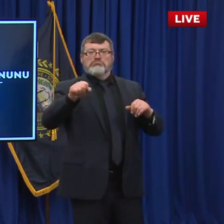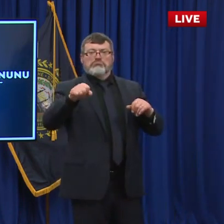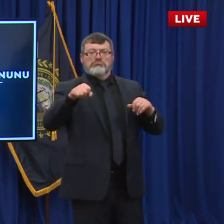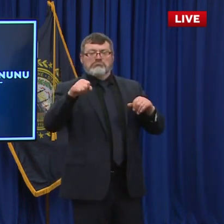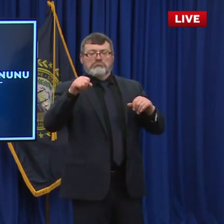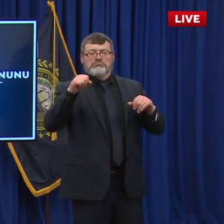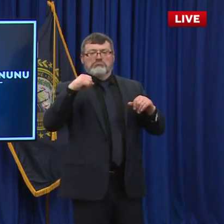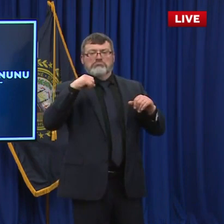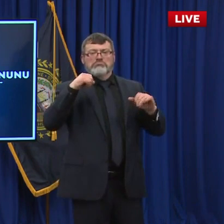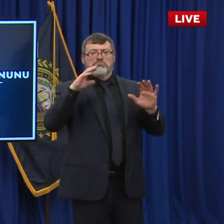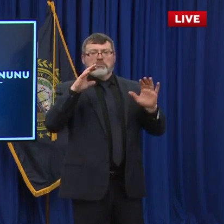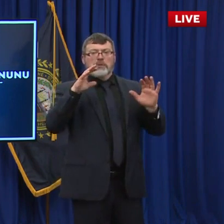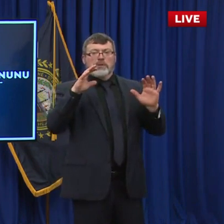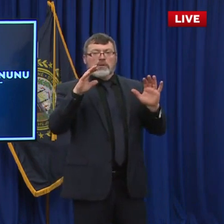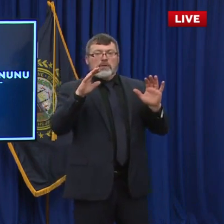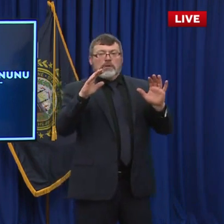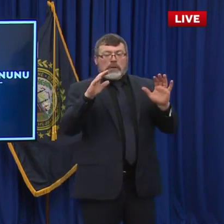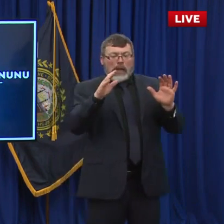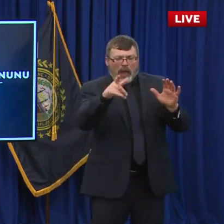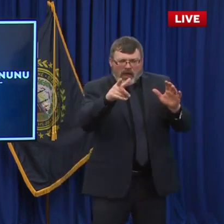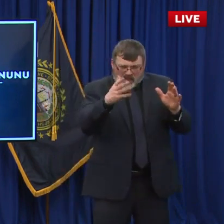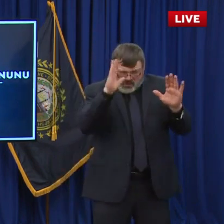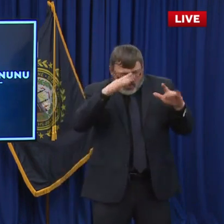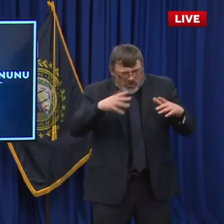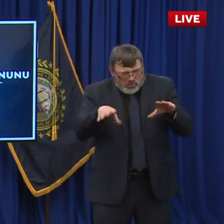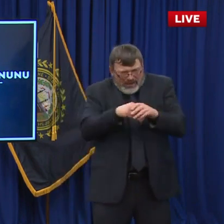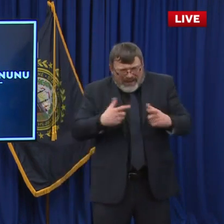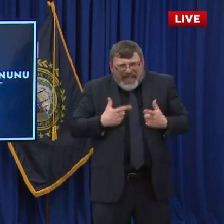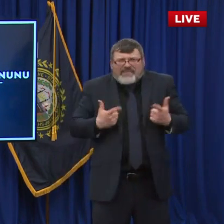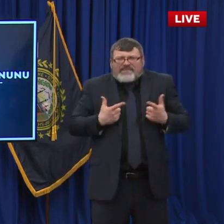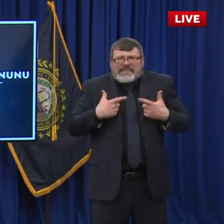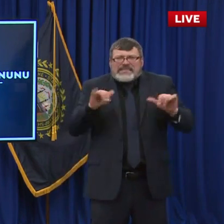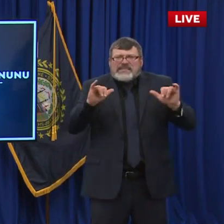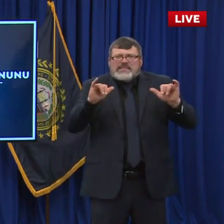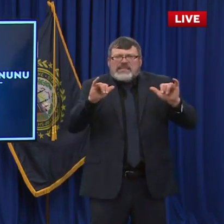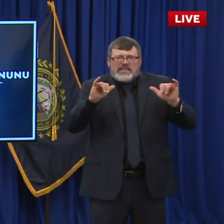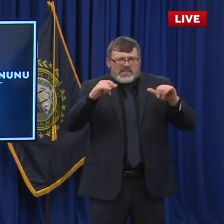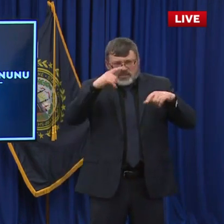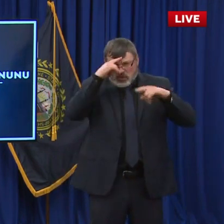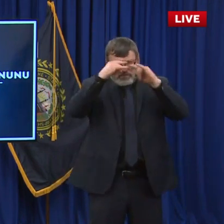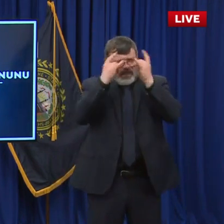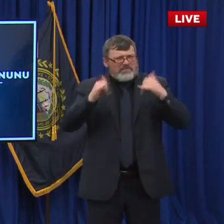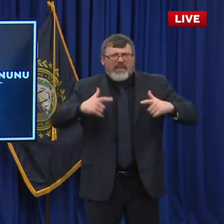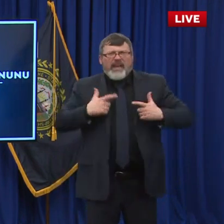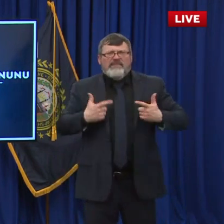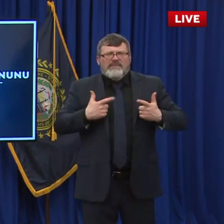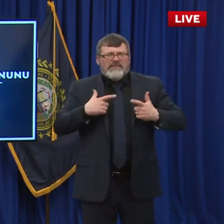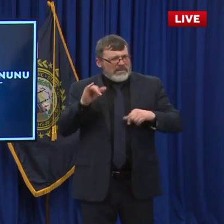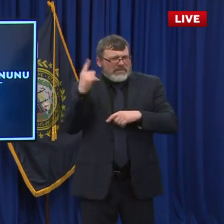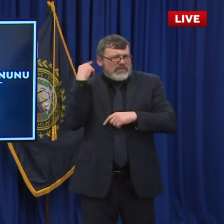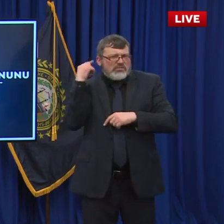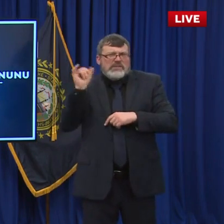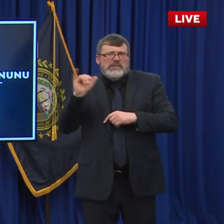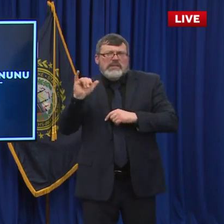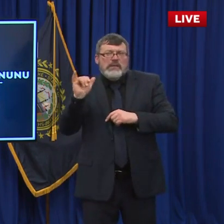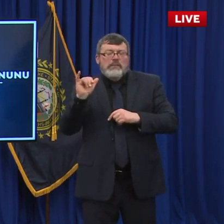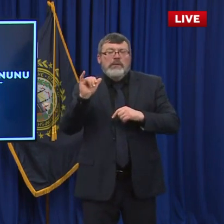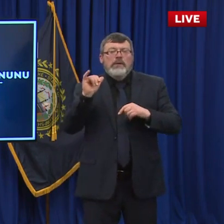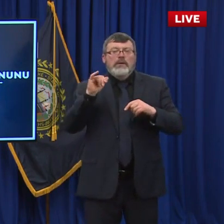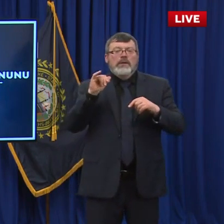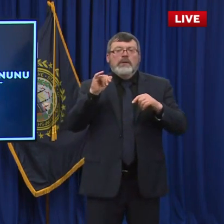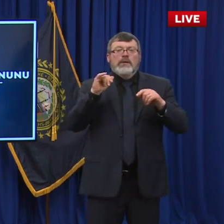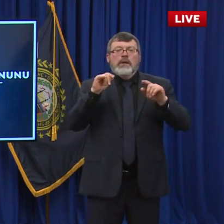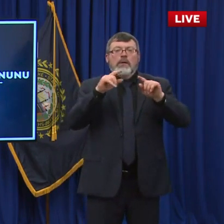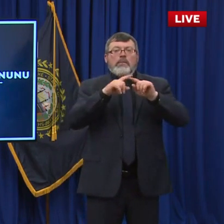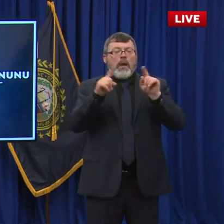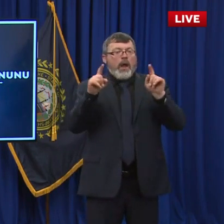weddings here and all of that sort of thing. You can even have a summer camp going. We did last summer, but hopefully we can provide some more flexibility restrictions. But it's all